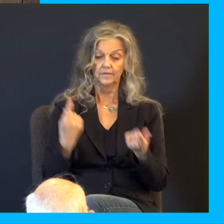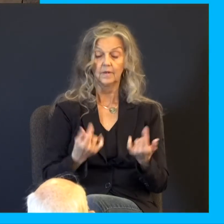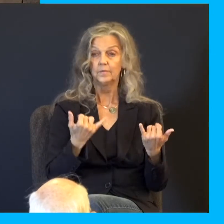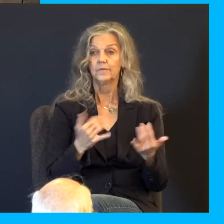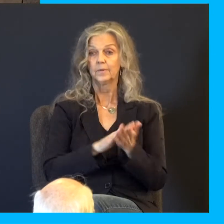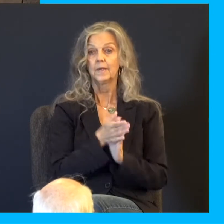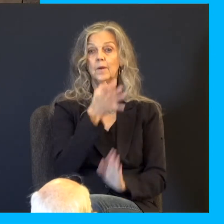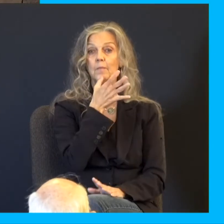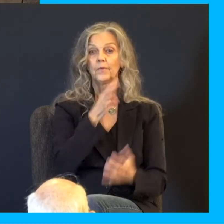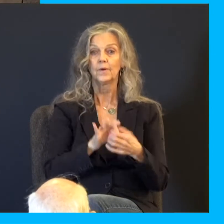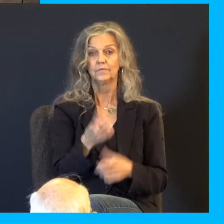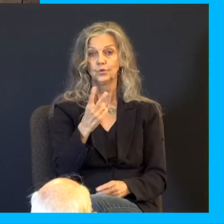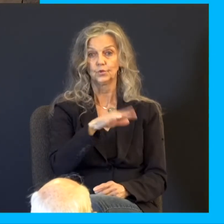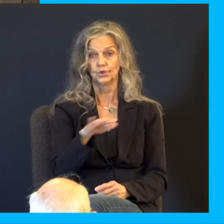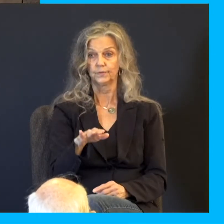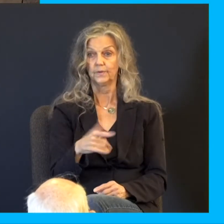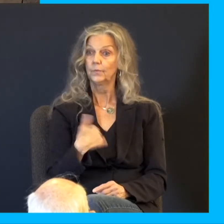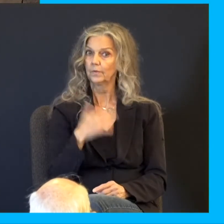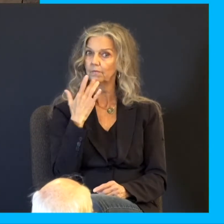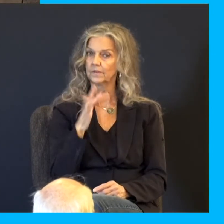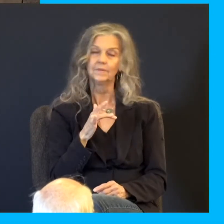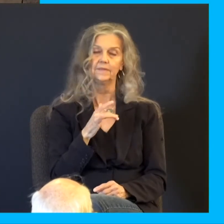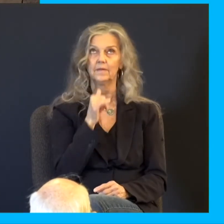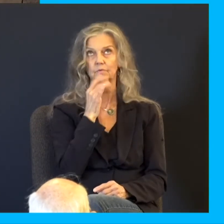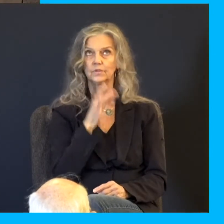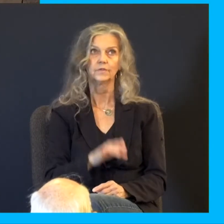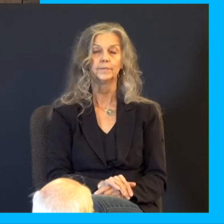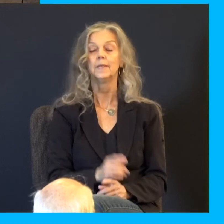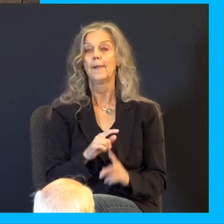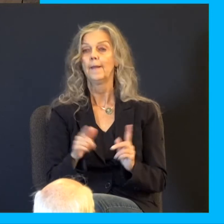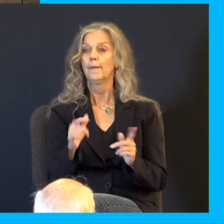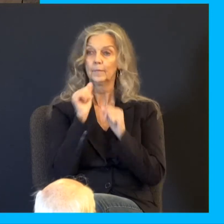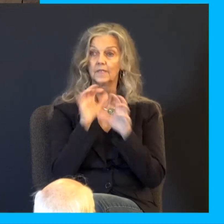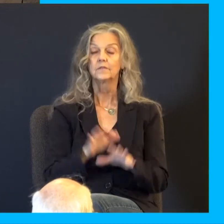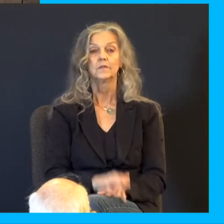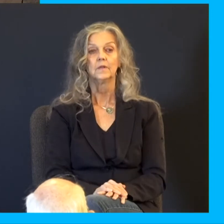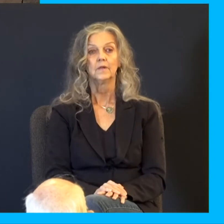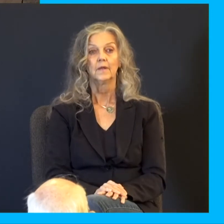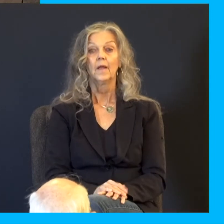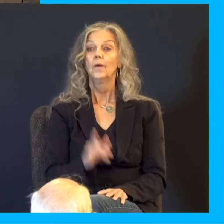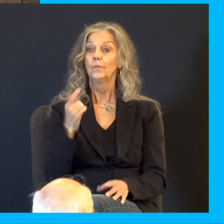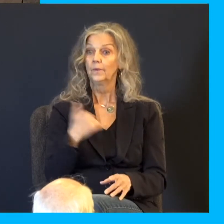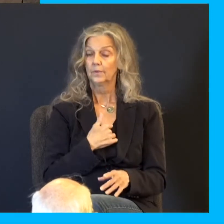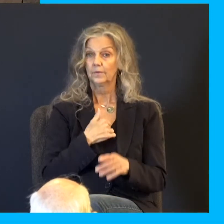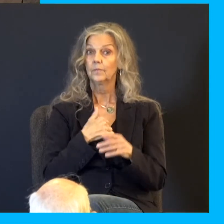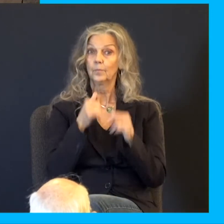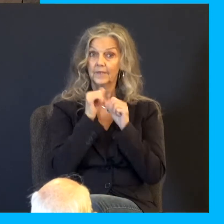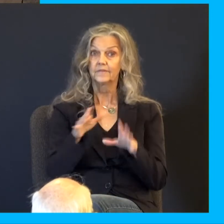We were fortunate in that, one, it was figured out before it killed her. Two, it was operable. If you don't know, if it's not